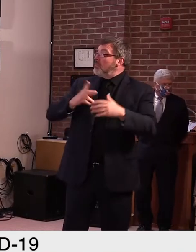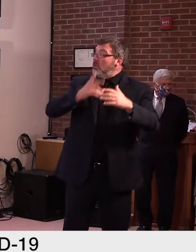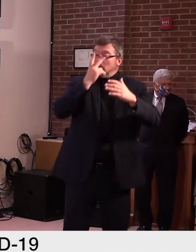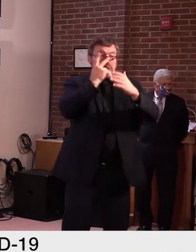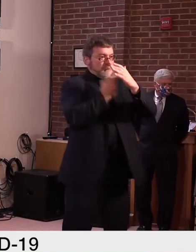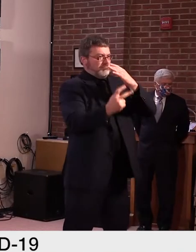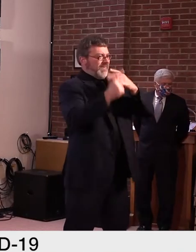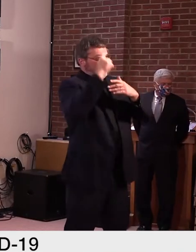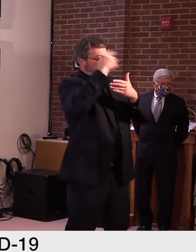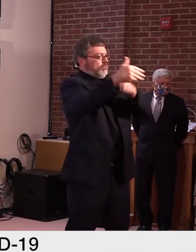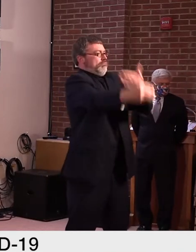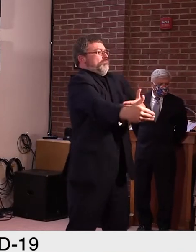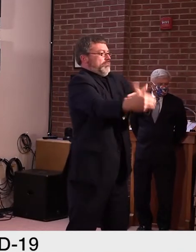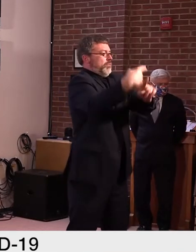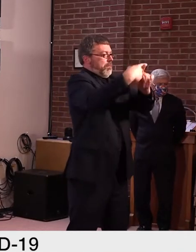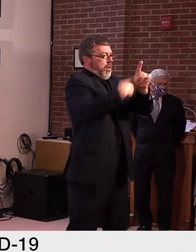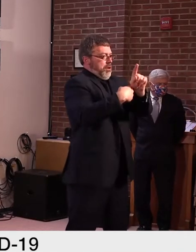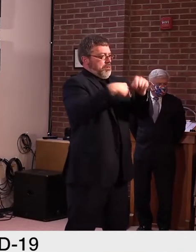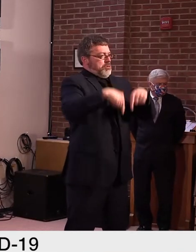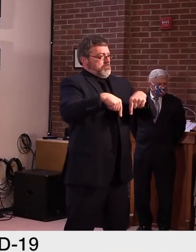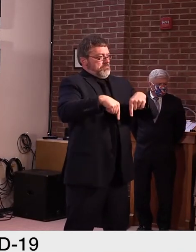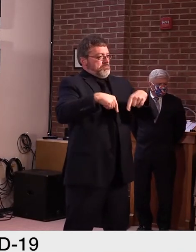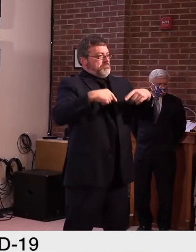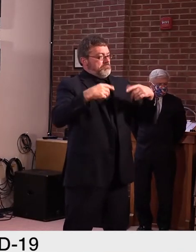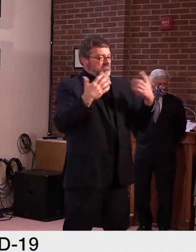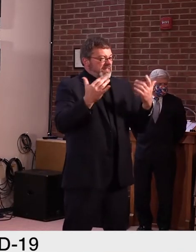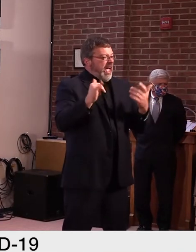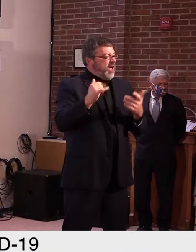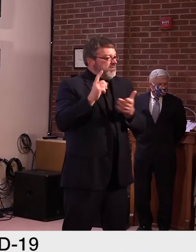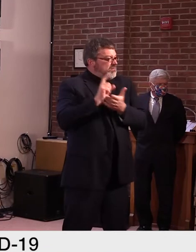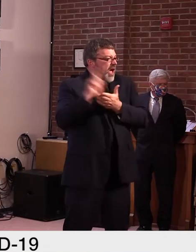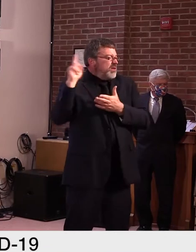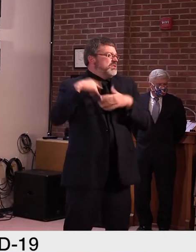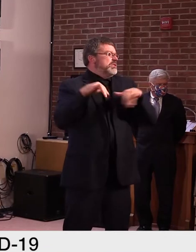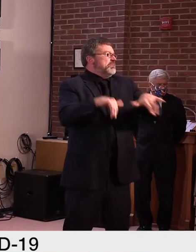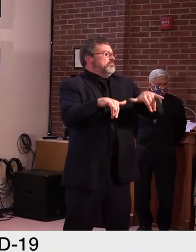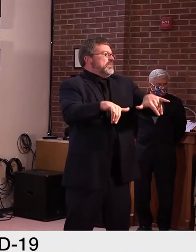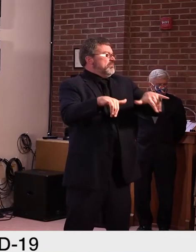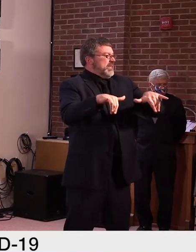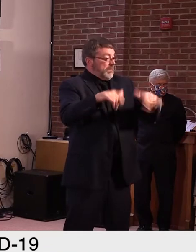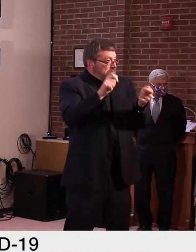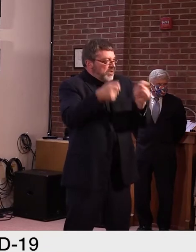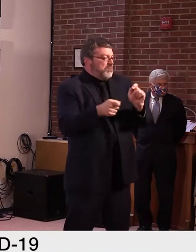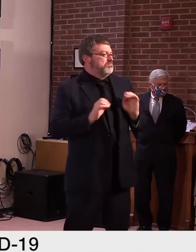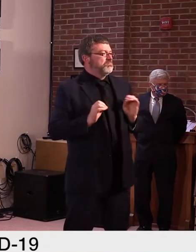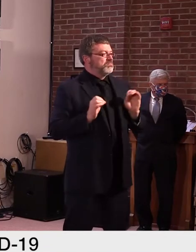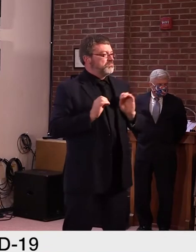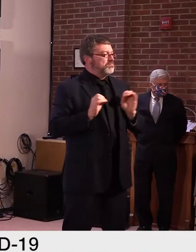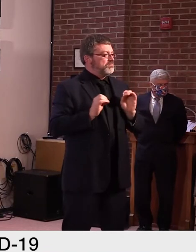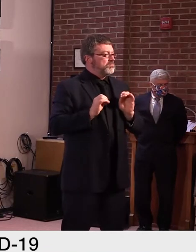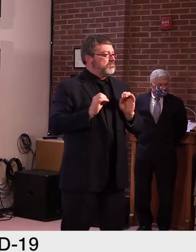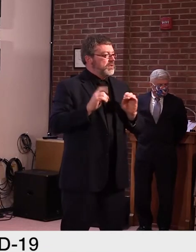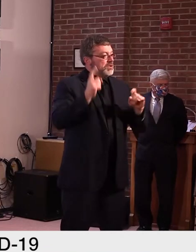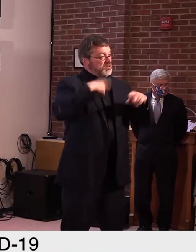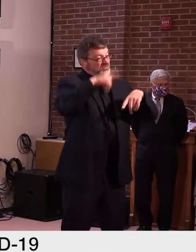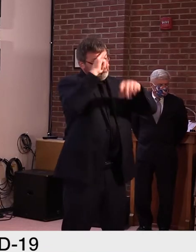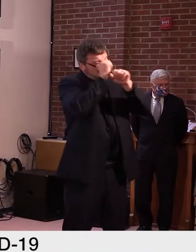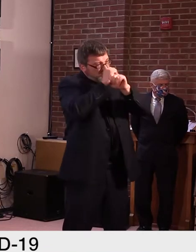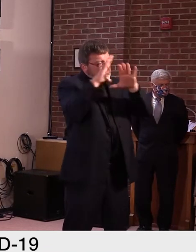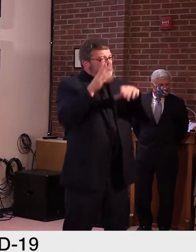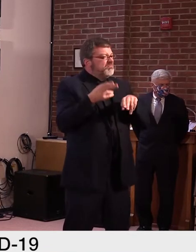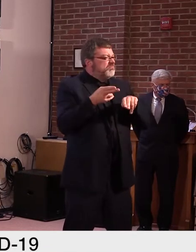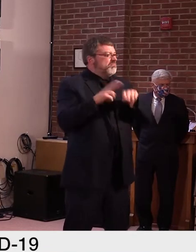week. We are anticipating maybe a tick up of one or two cases as we get to later September into October.